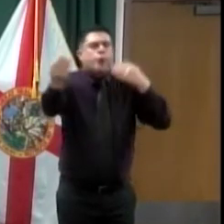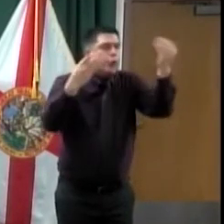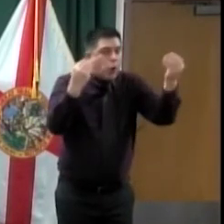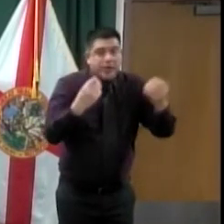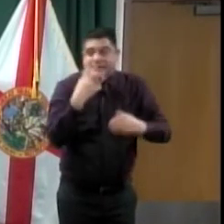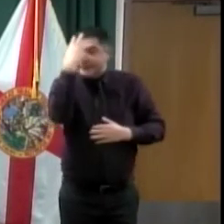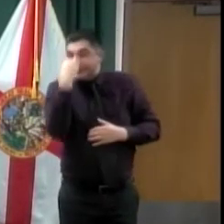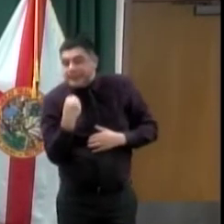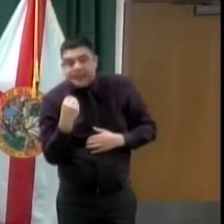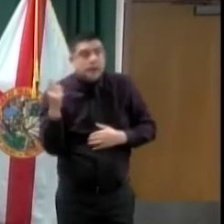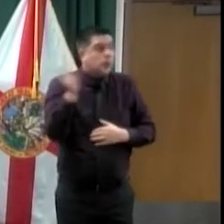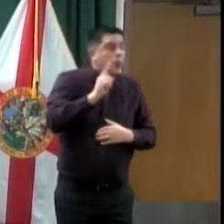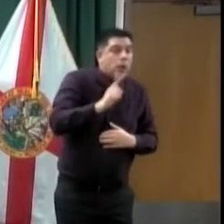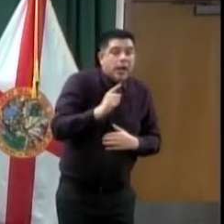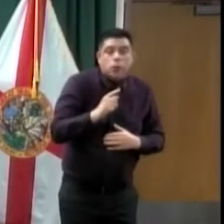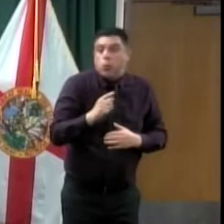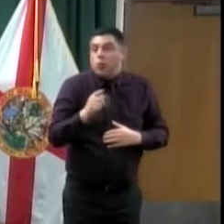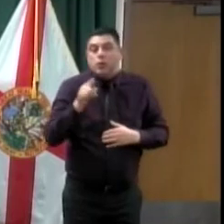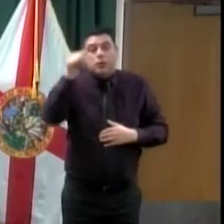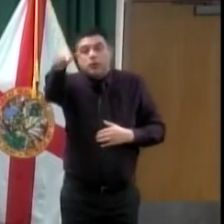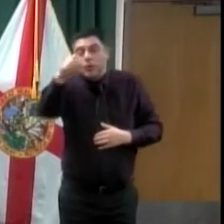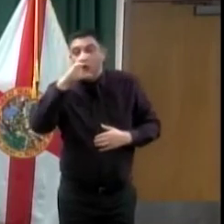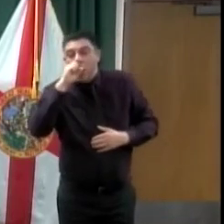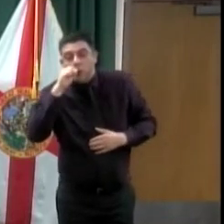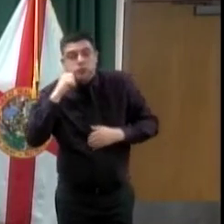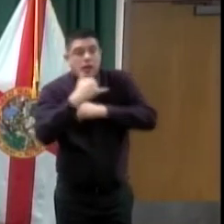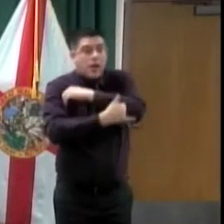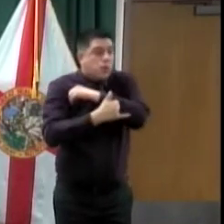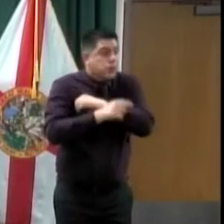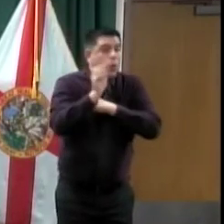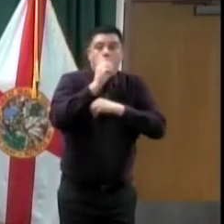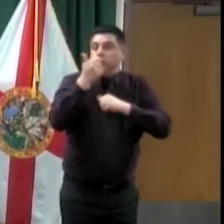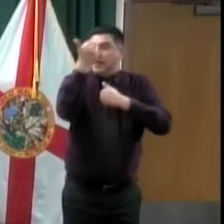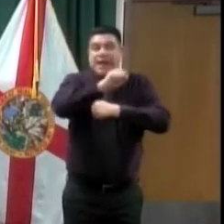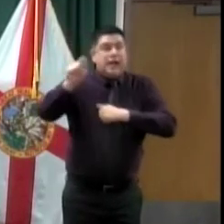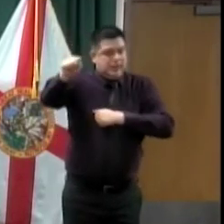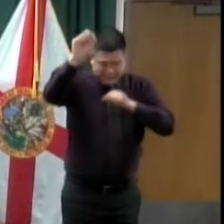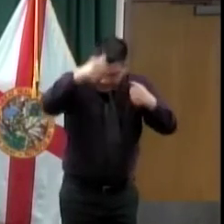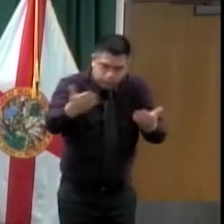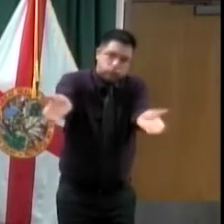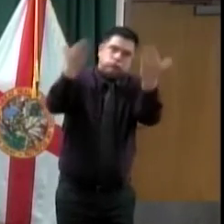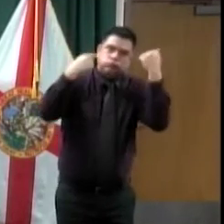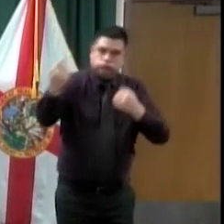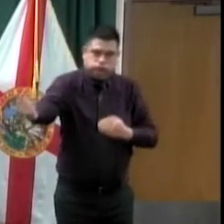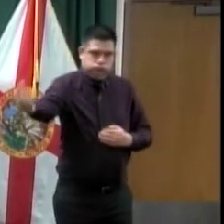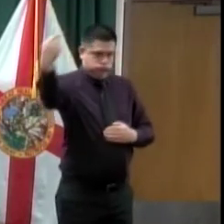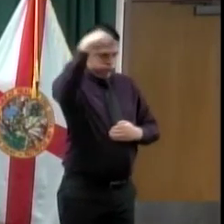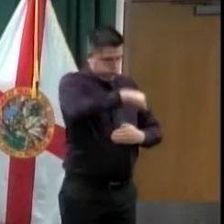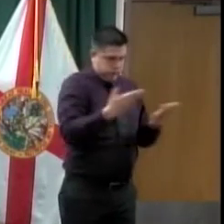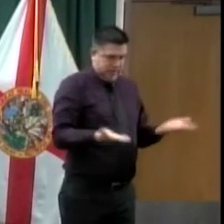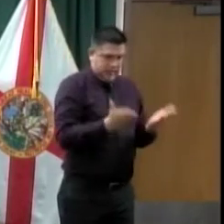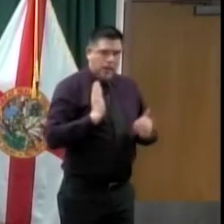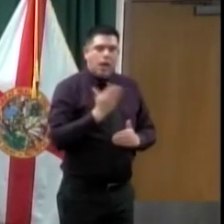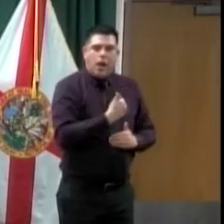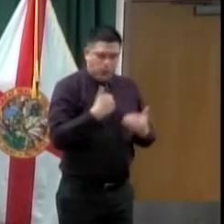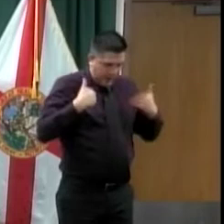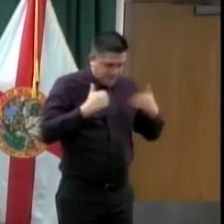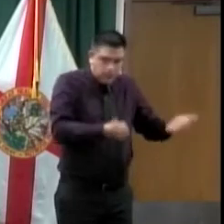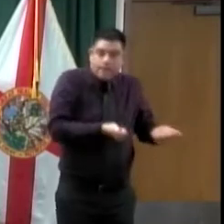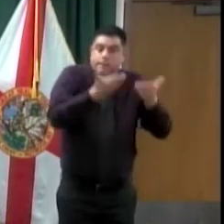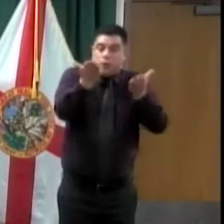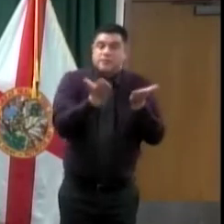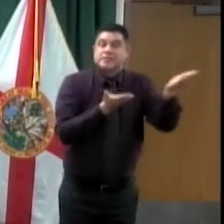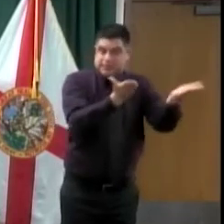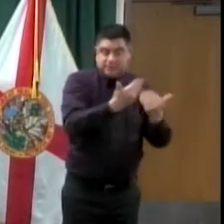in Longwood, you will receive service as a homeless individual. The pantry is also available, and that is for all